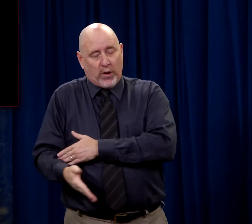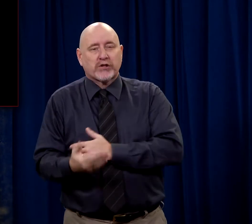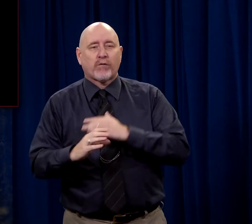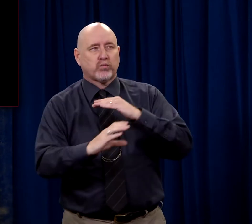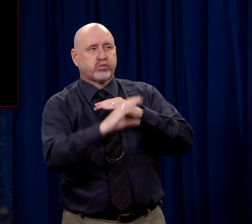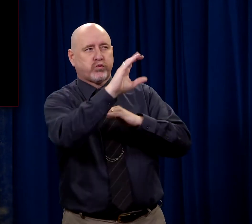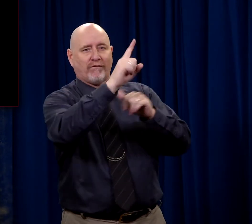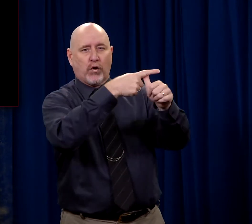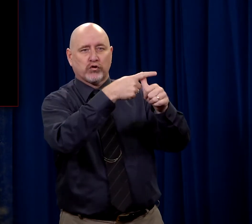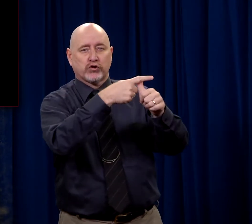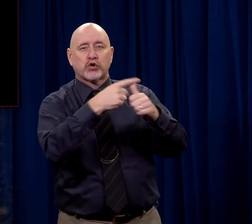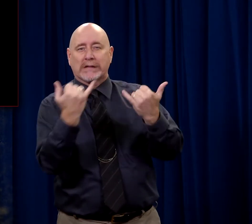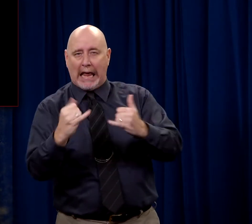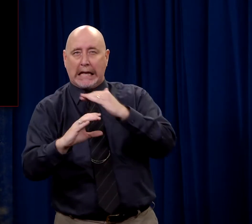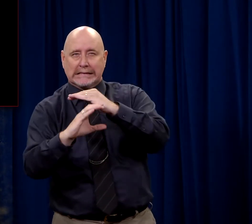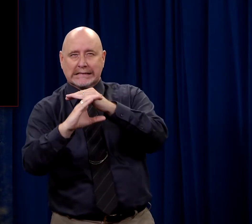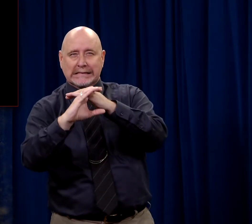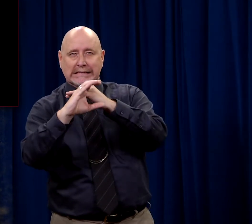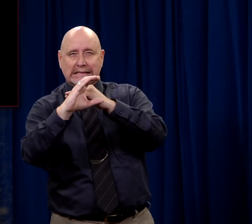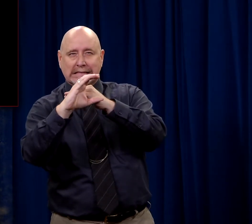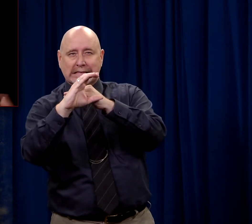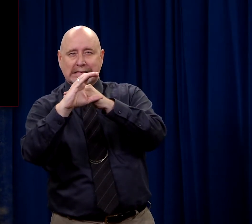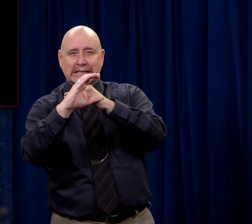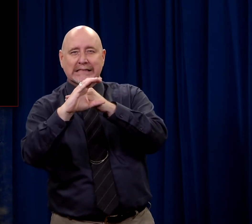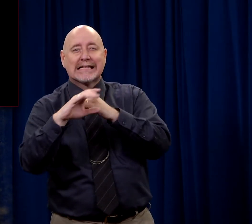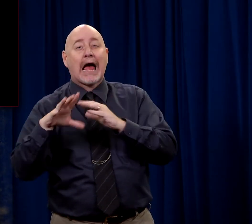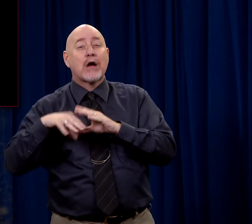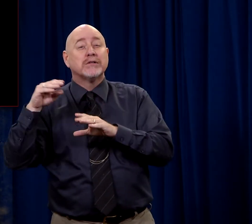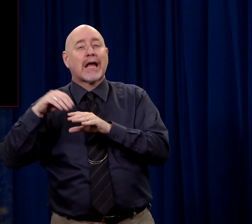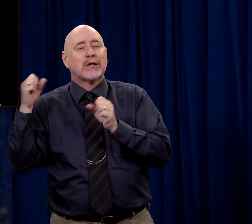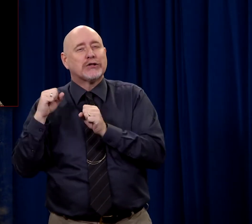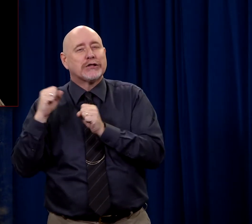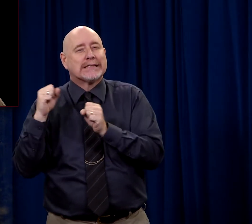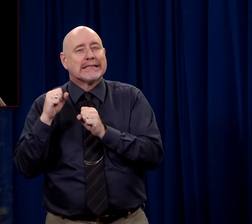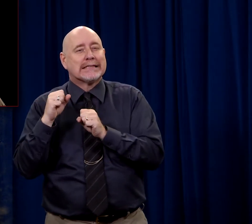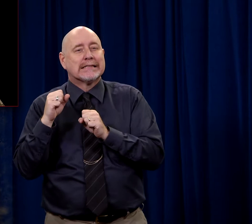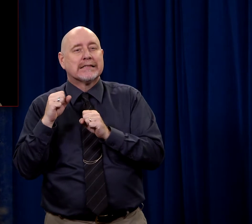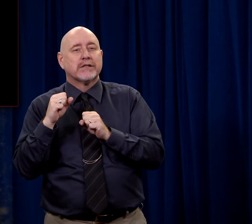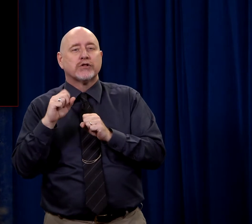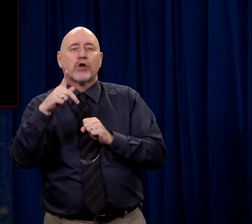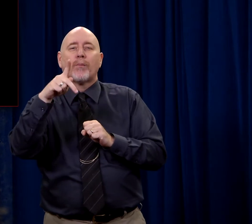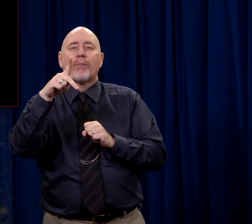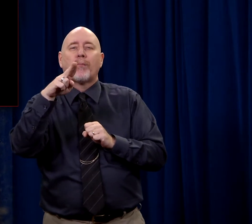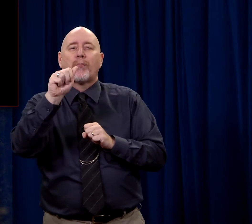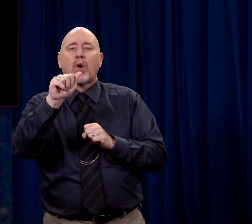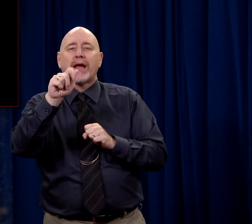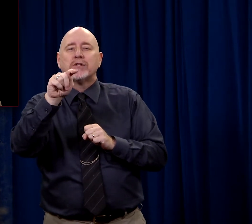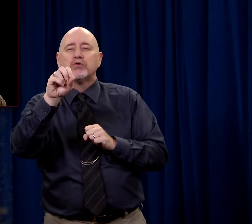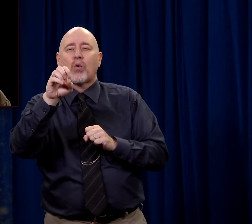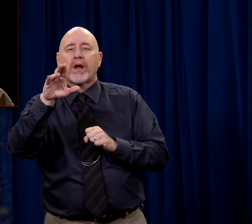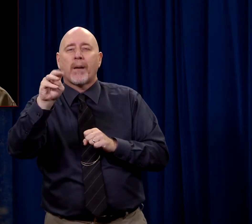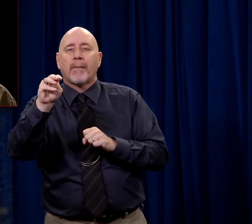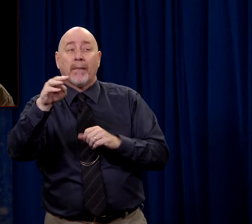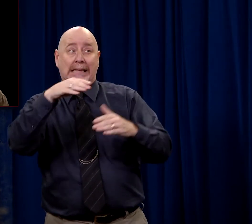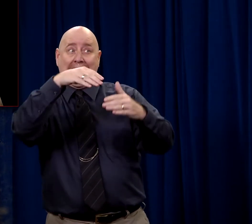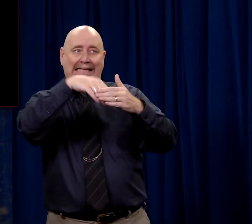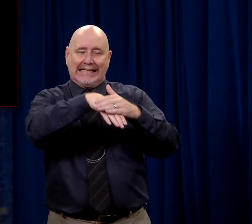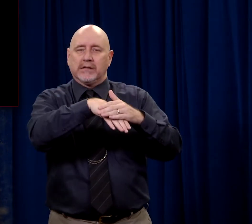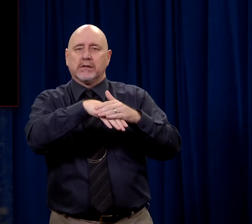until dawn to do this. And so the sun is starting to come up. It's still chilly outside and they come to the Praetorium. But they don't